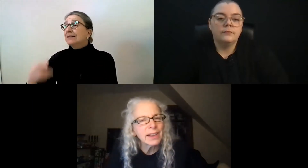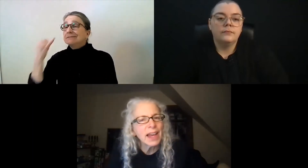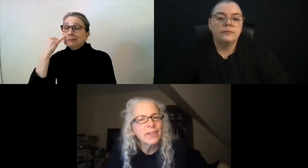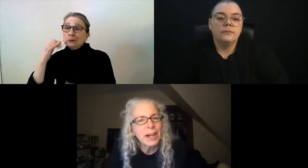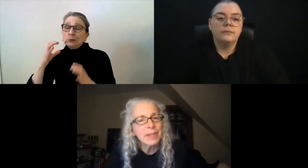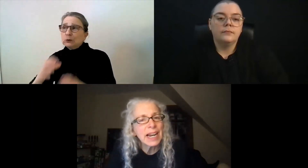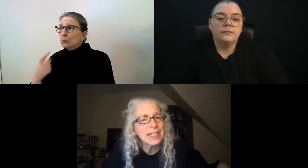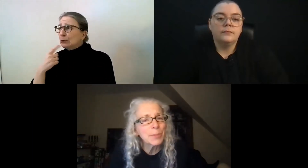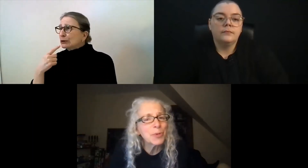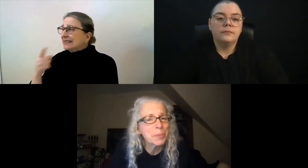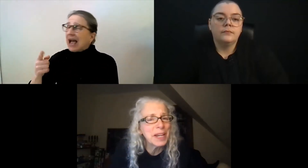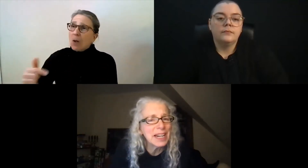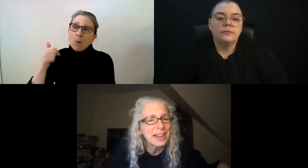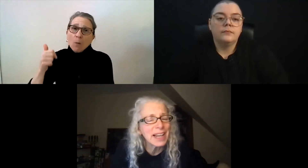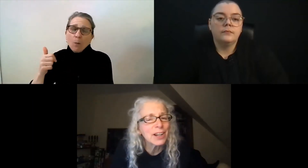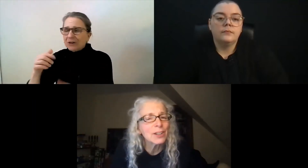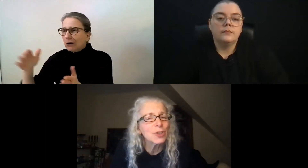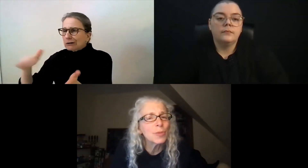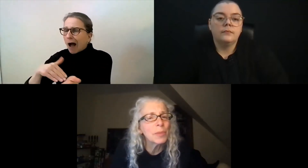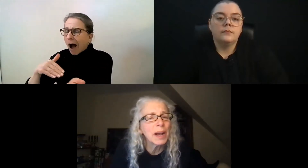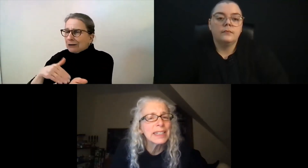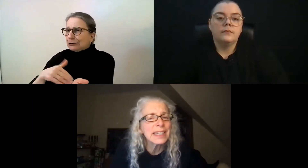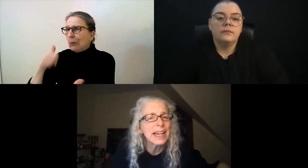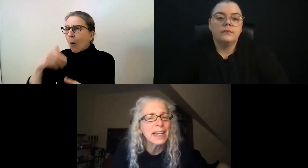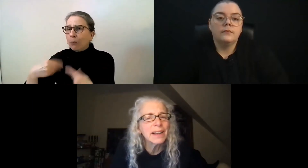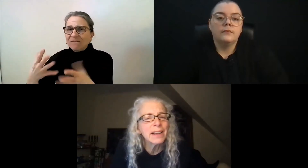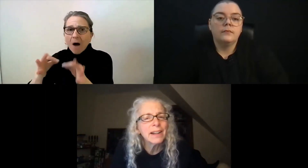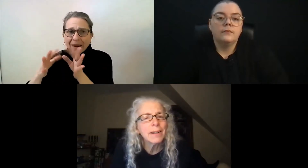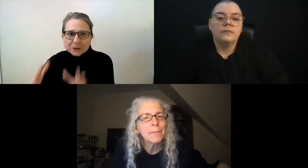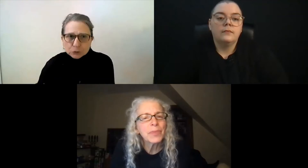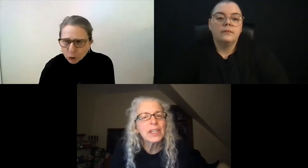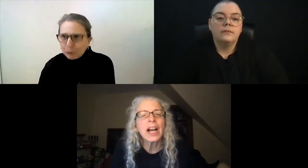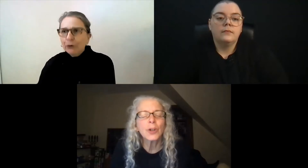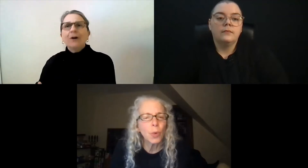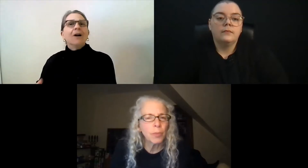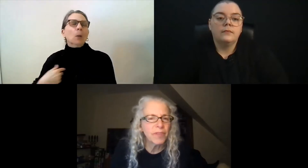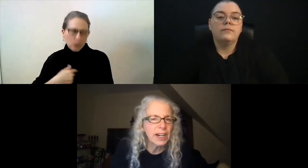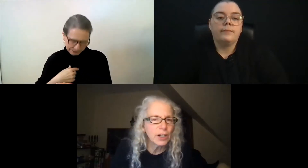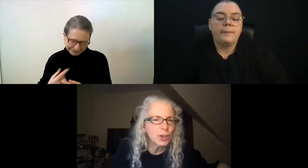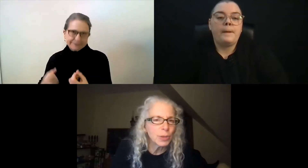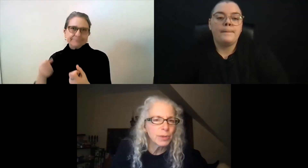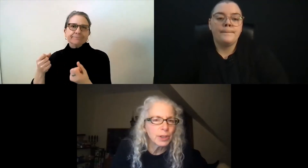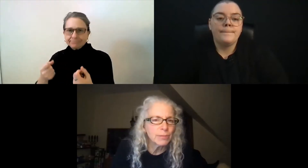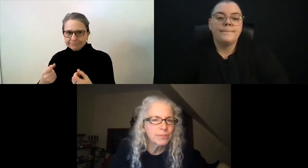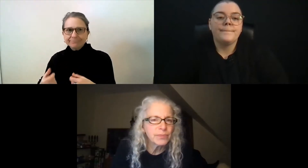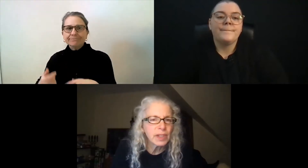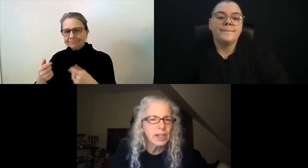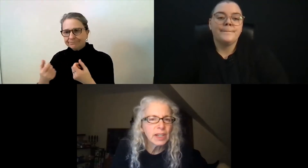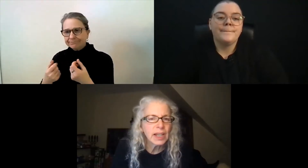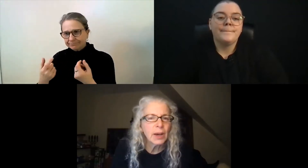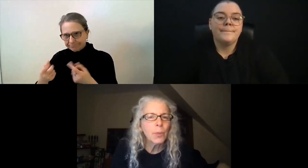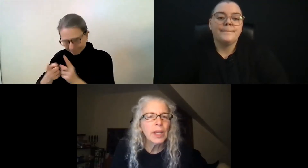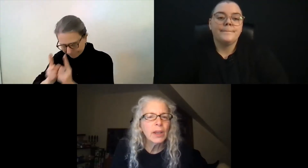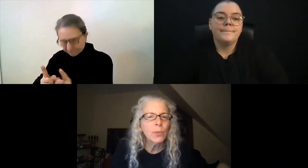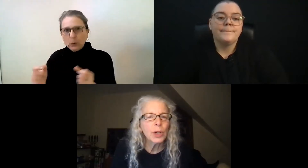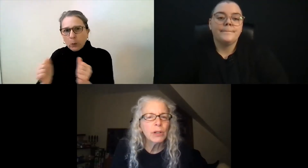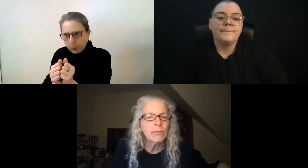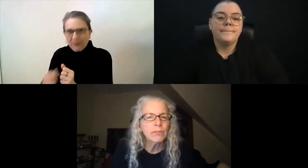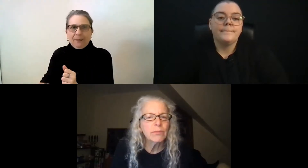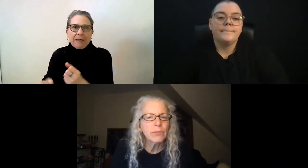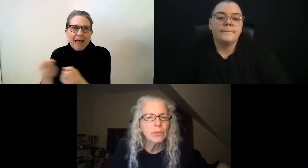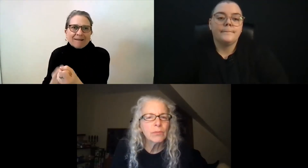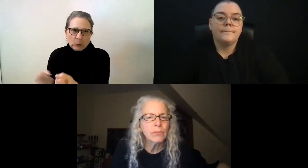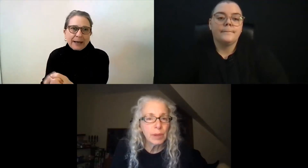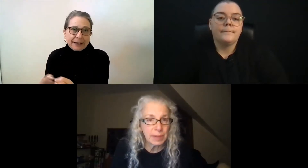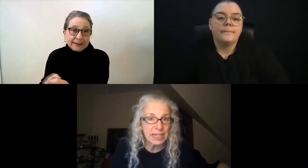that. And a lot of times it has to be repeated. Like a consumer might say, the doctor won't provide an interpreter. And we would